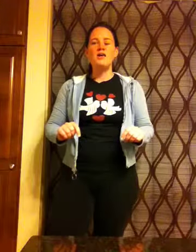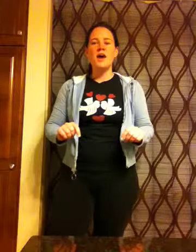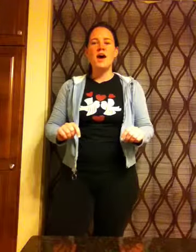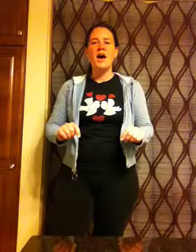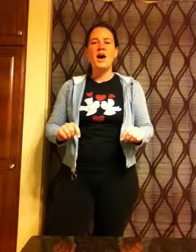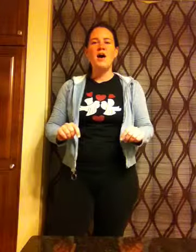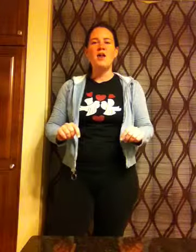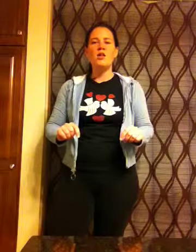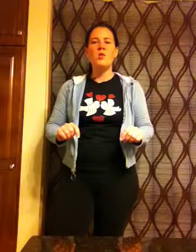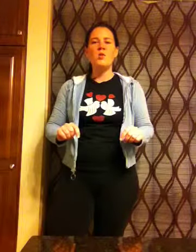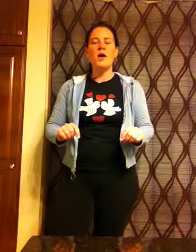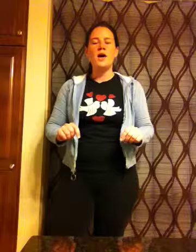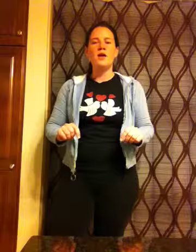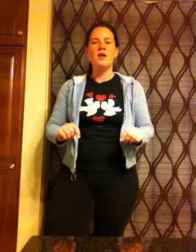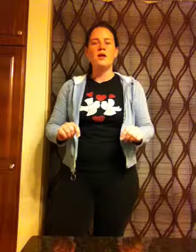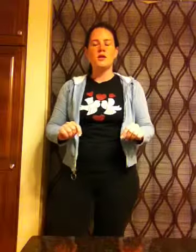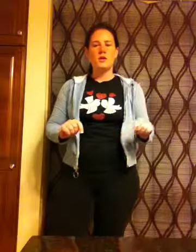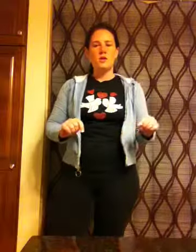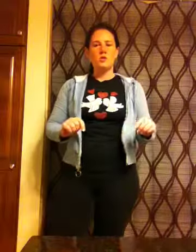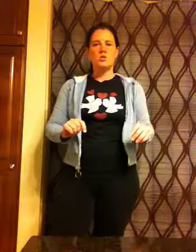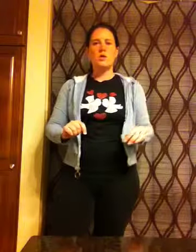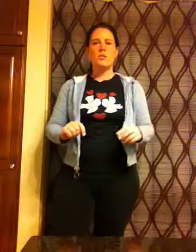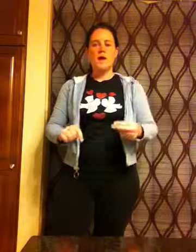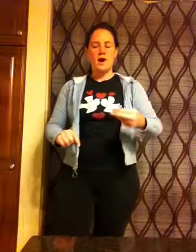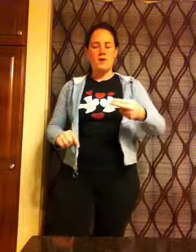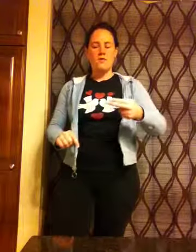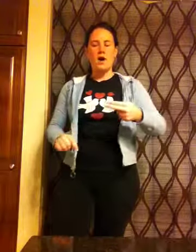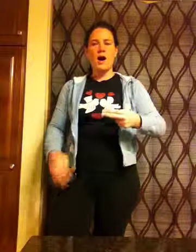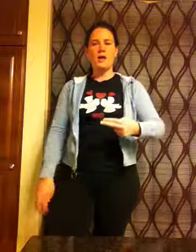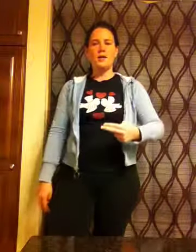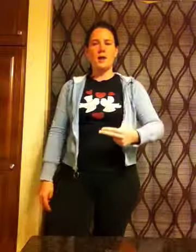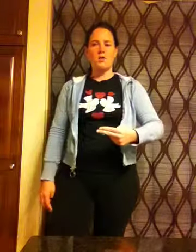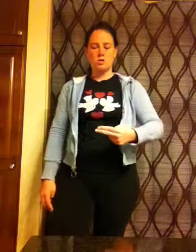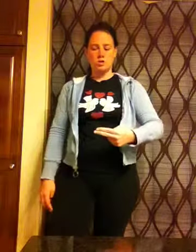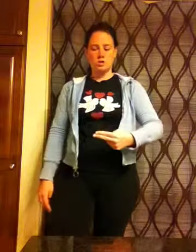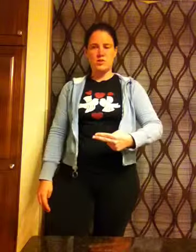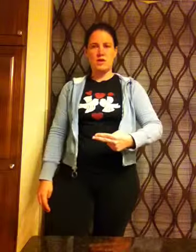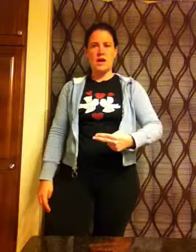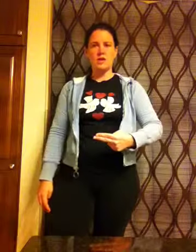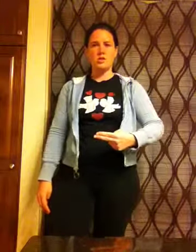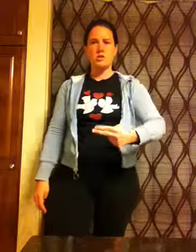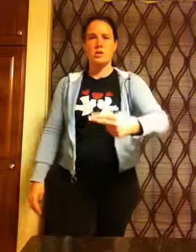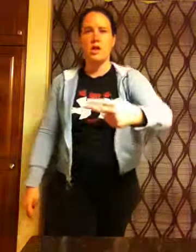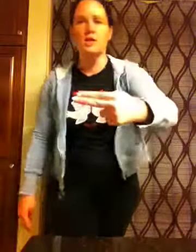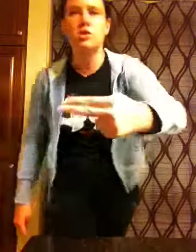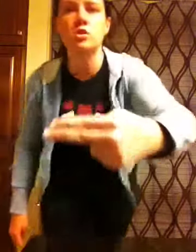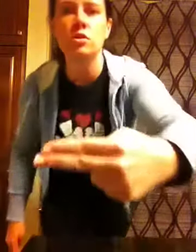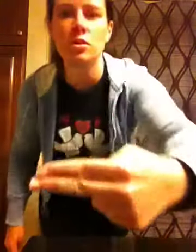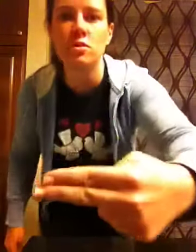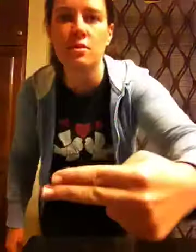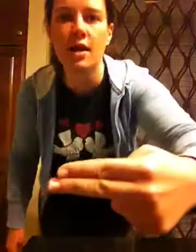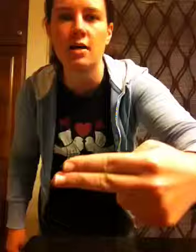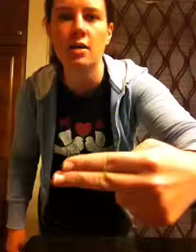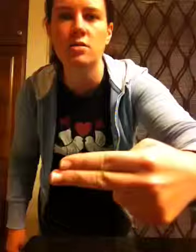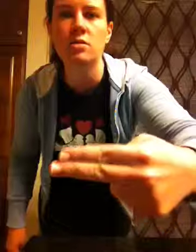Galway. So we have high again, which is just the H. H looks like this.